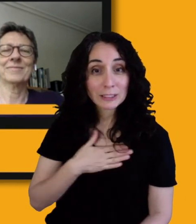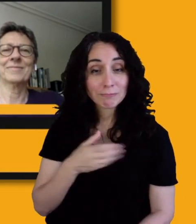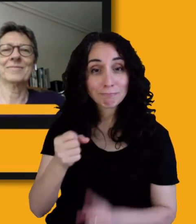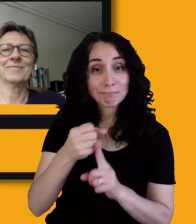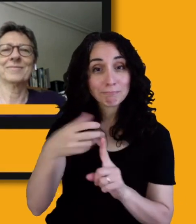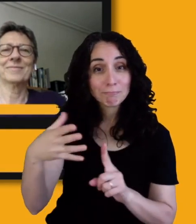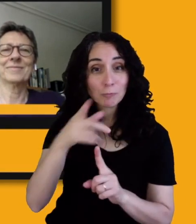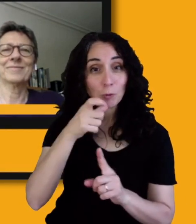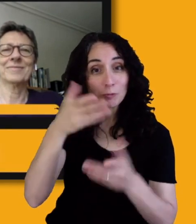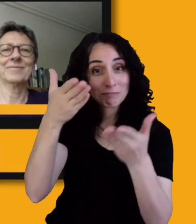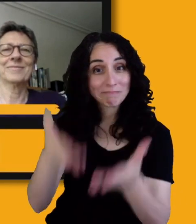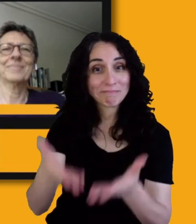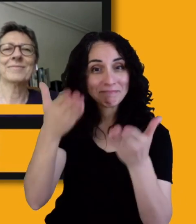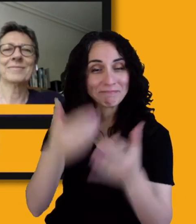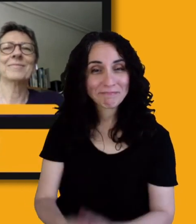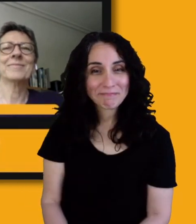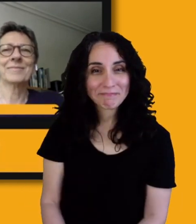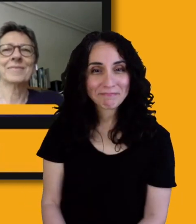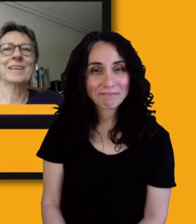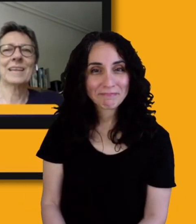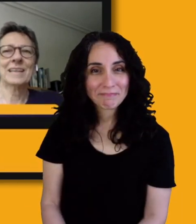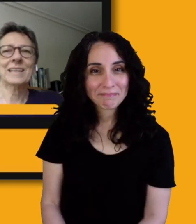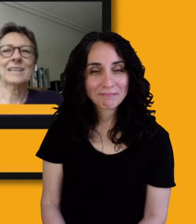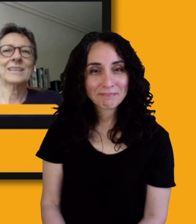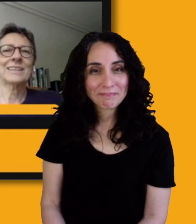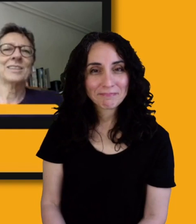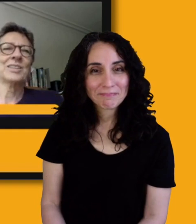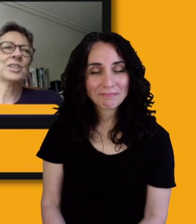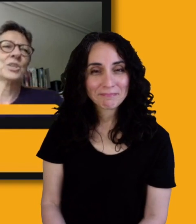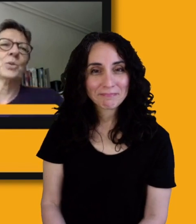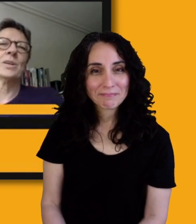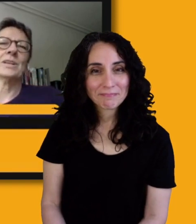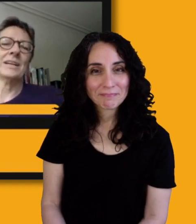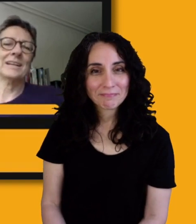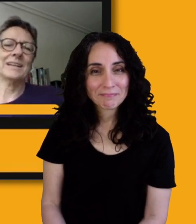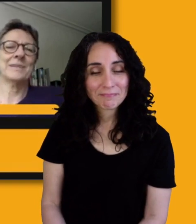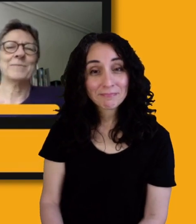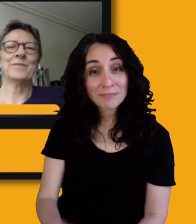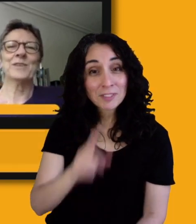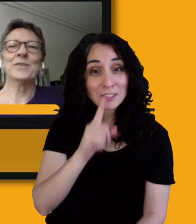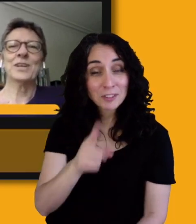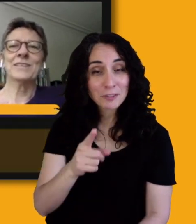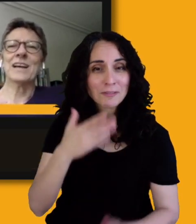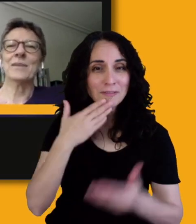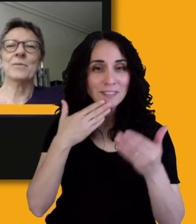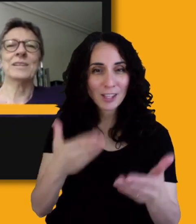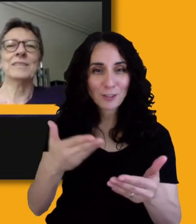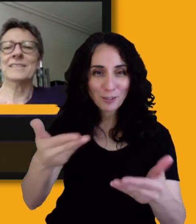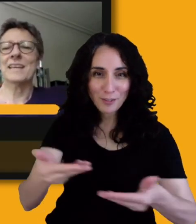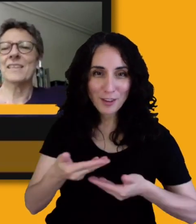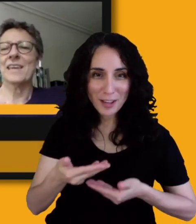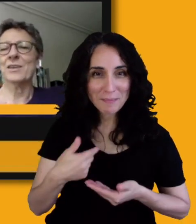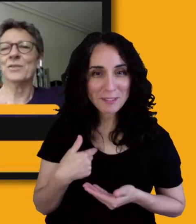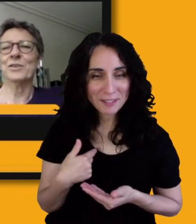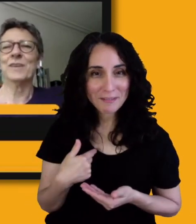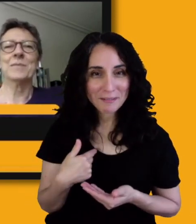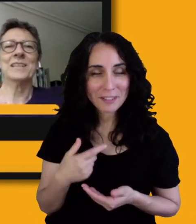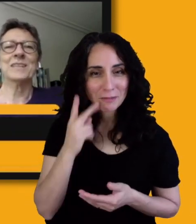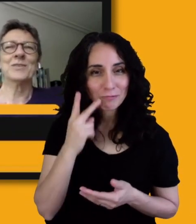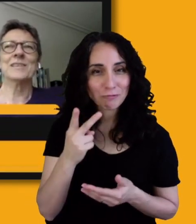could you let us know who you are and what you do? Sure. First of all, I want to say thank you for inviting me to do this. I